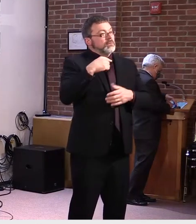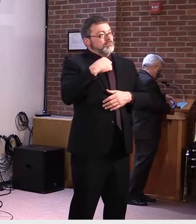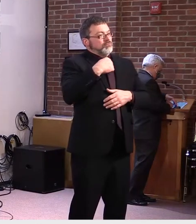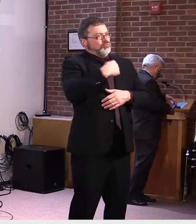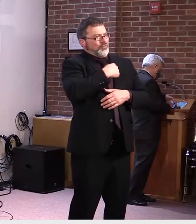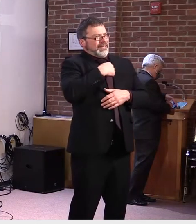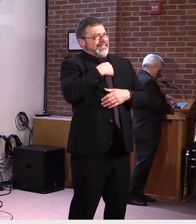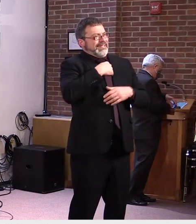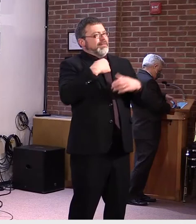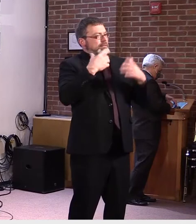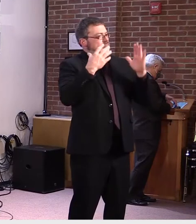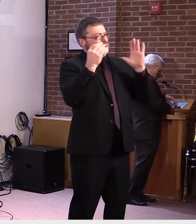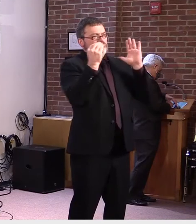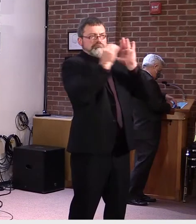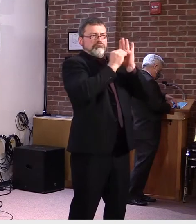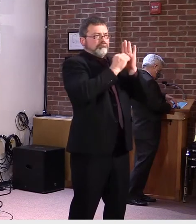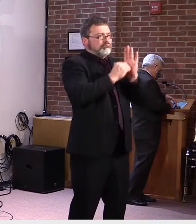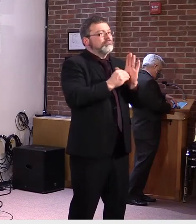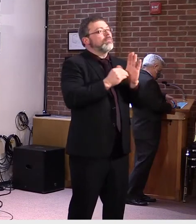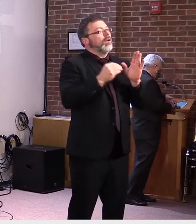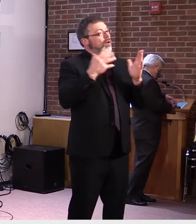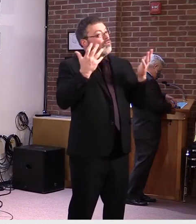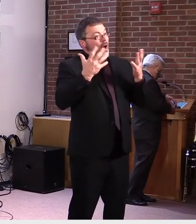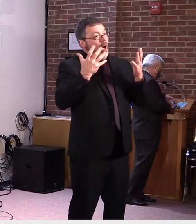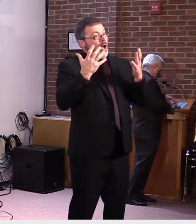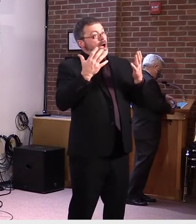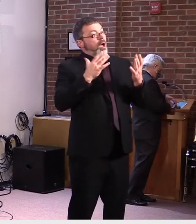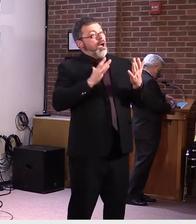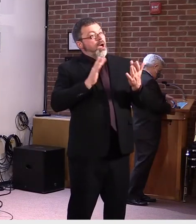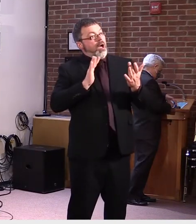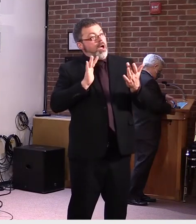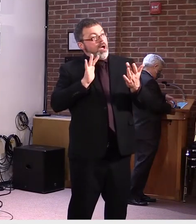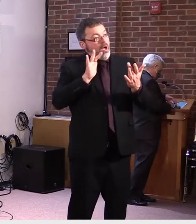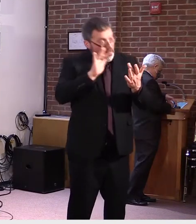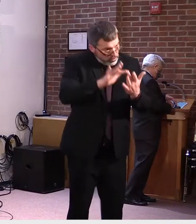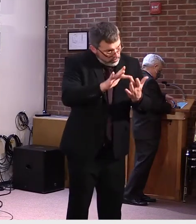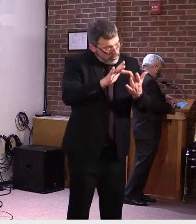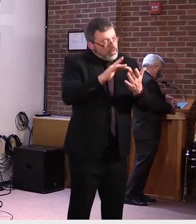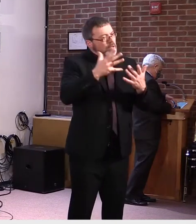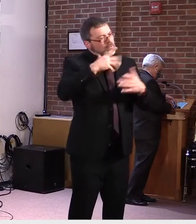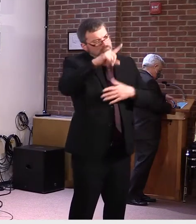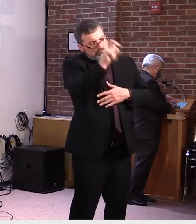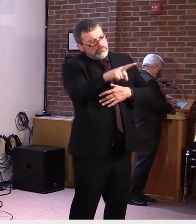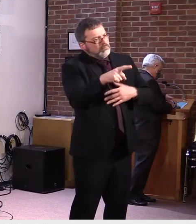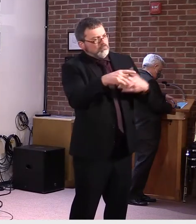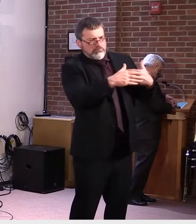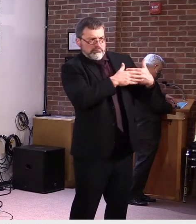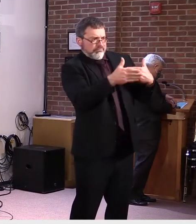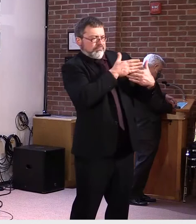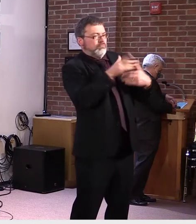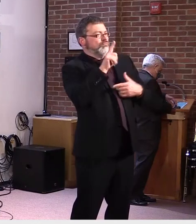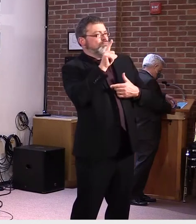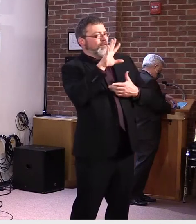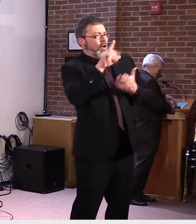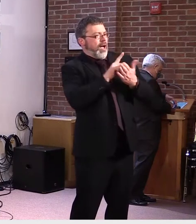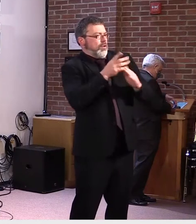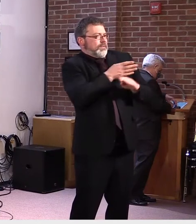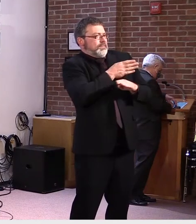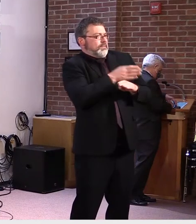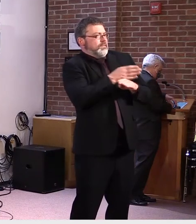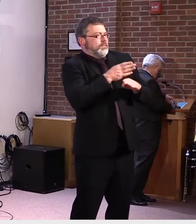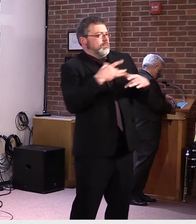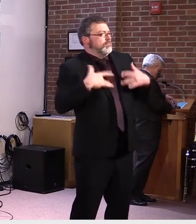the first 24 hours versus 48 hours or longer, how many contacts were interviewed in the same time period,